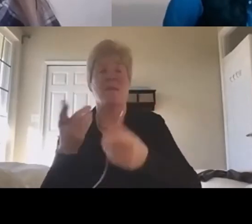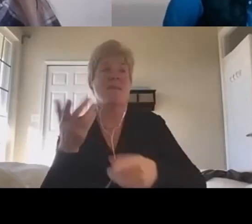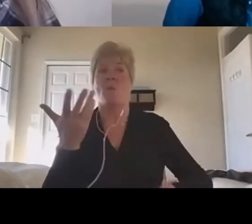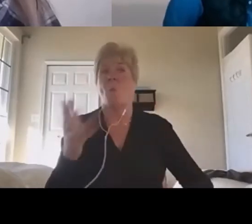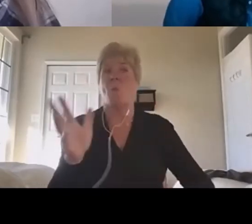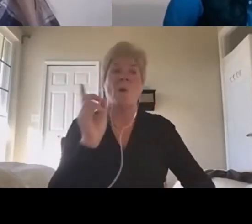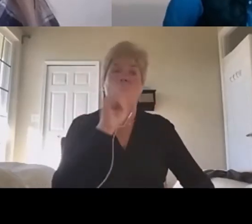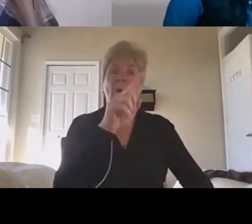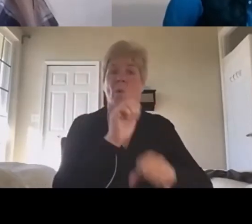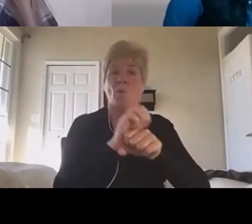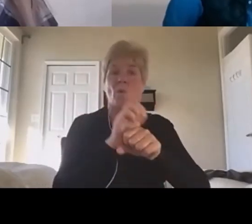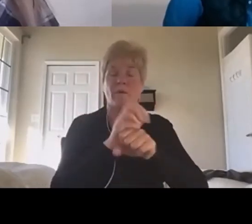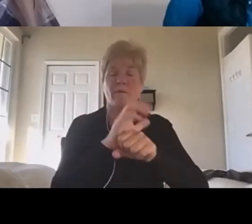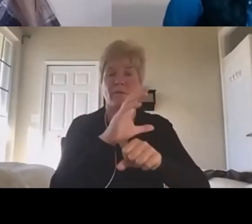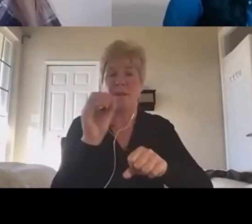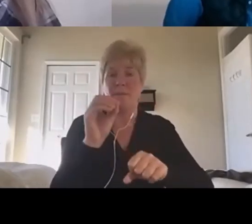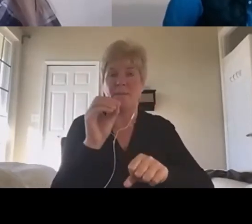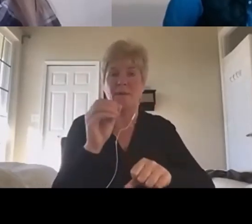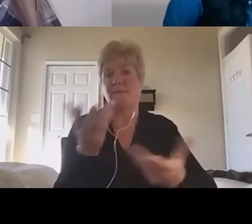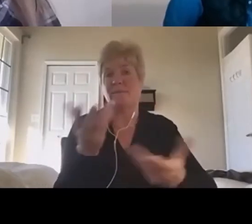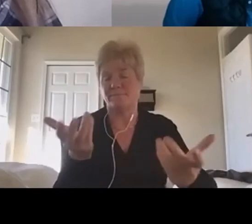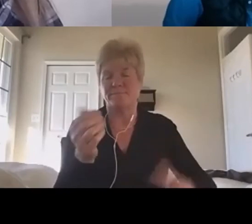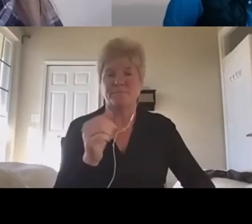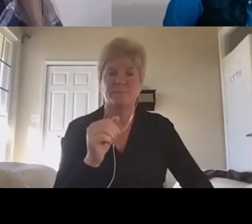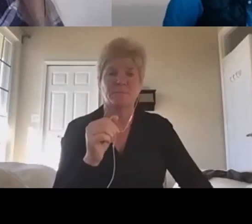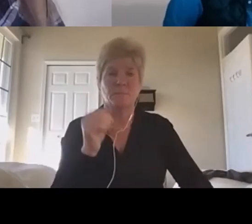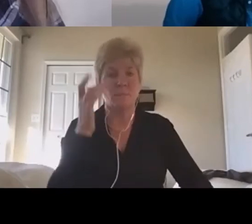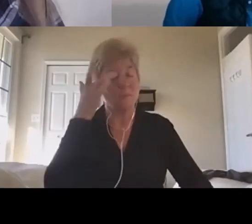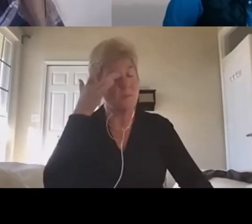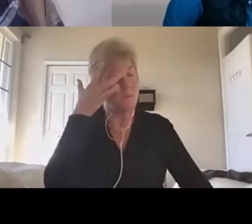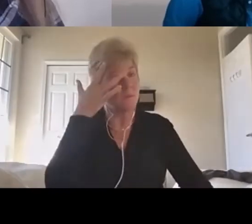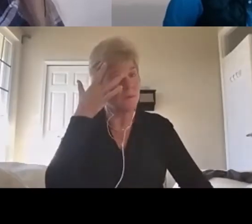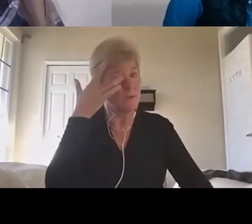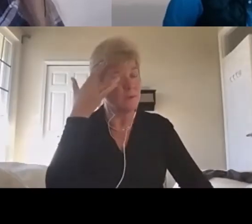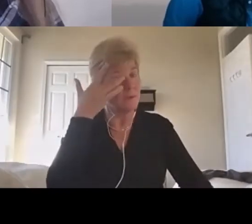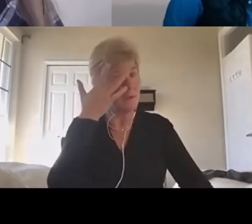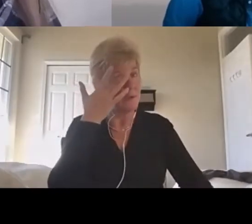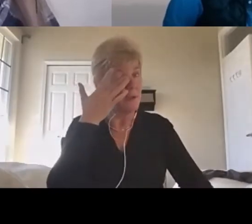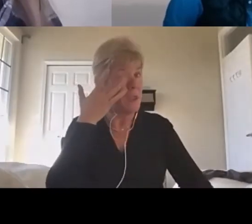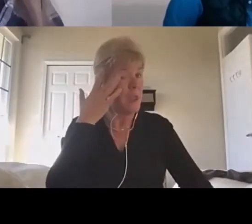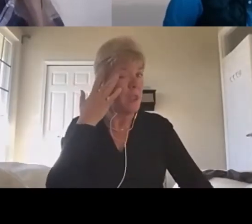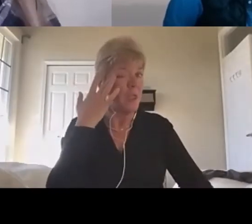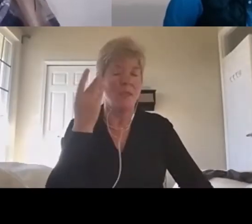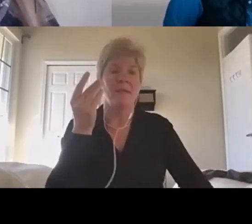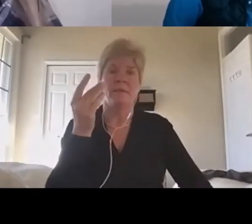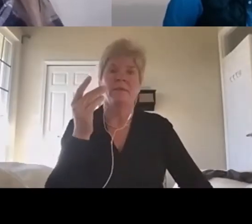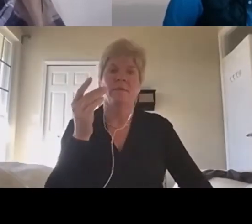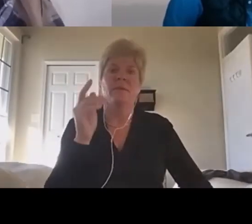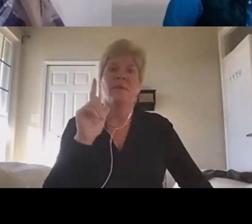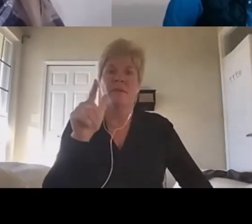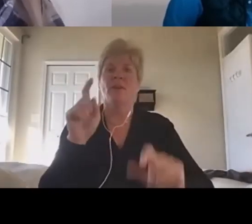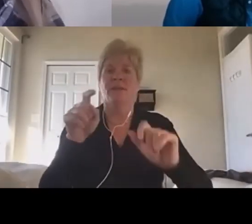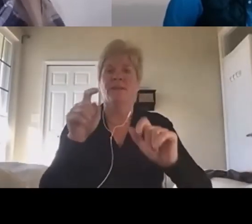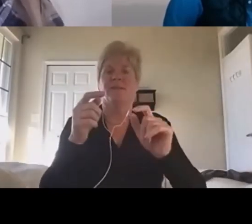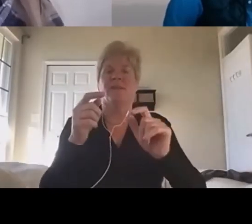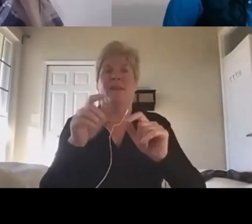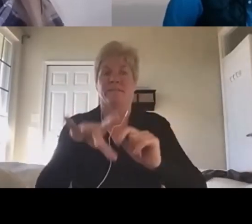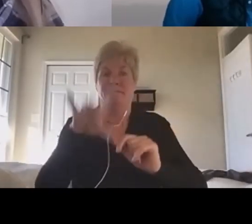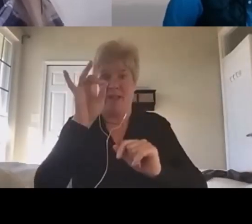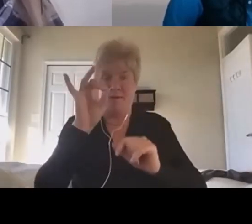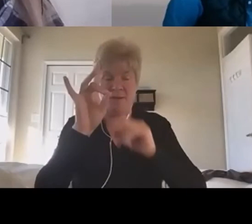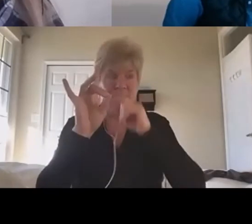that's how the market works, right? So eventually that stuff will get weeded out. It would be ideal